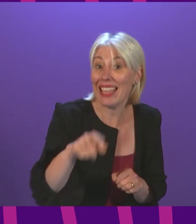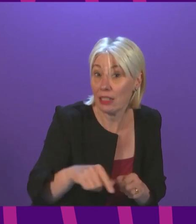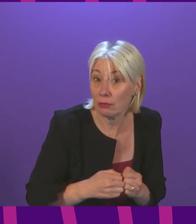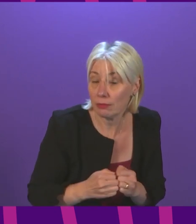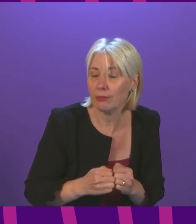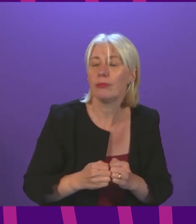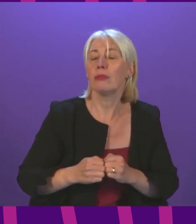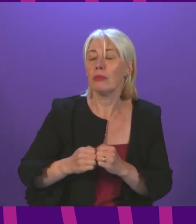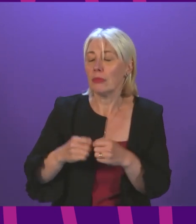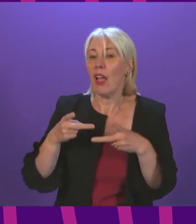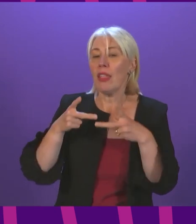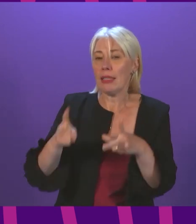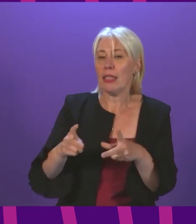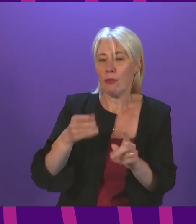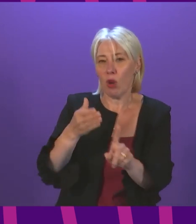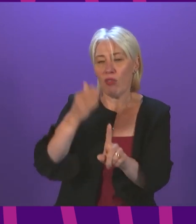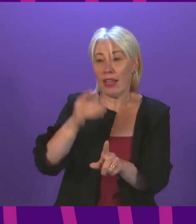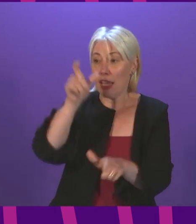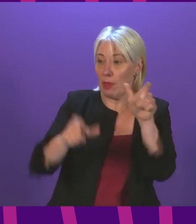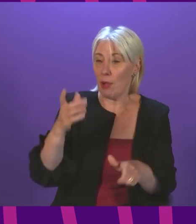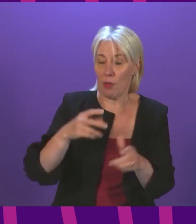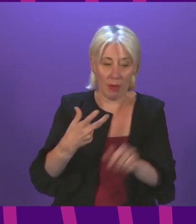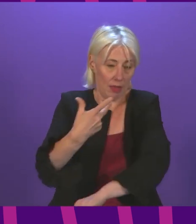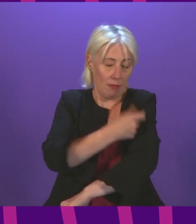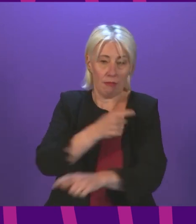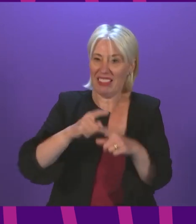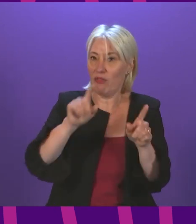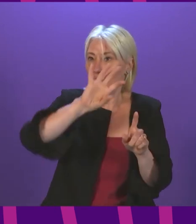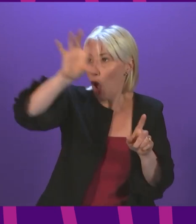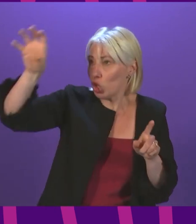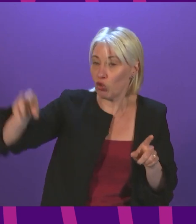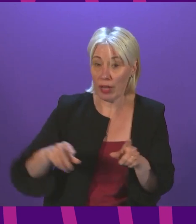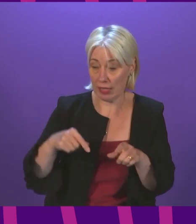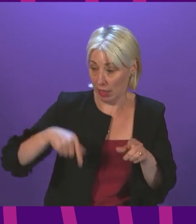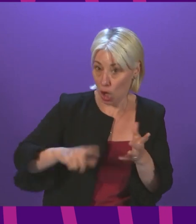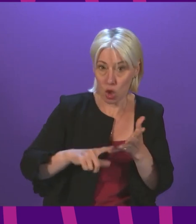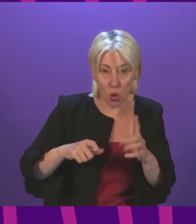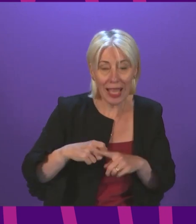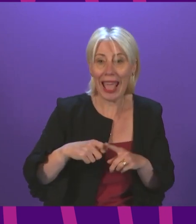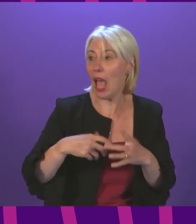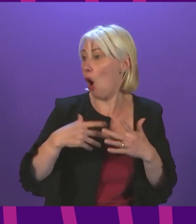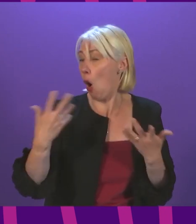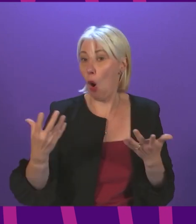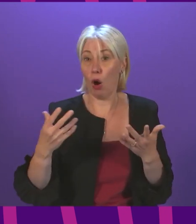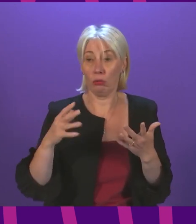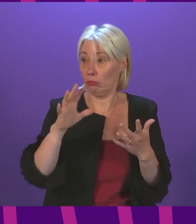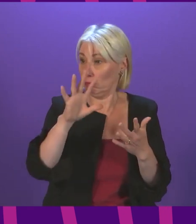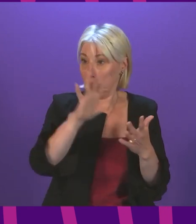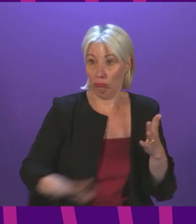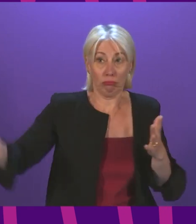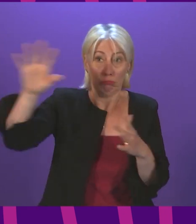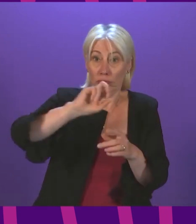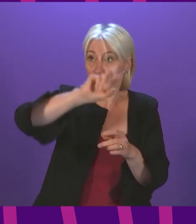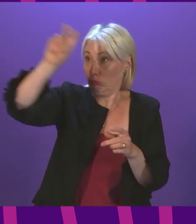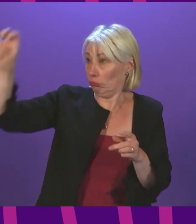recognize people who are vaccinated in other countries that includes the rest of the uk and the common travel area